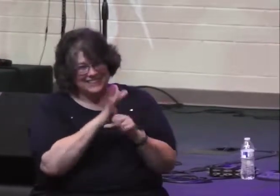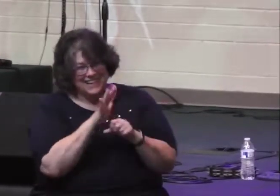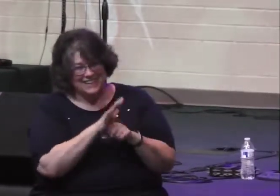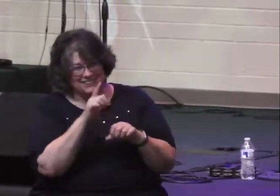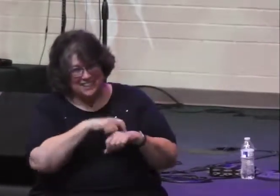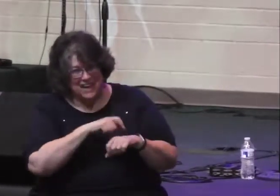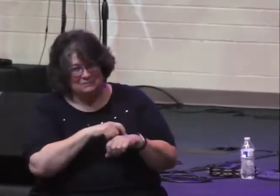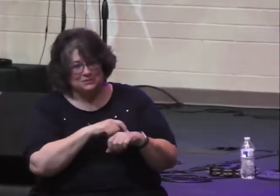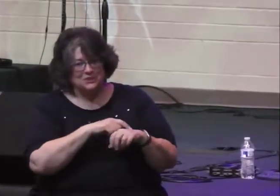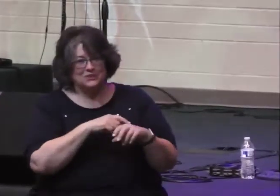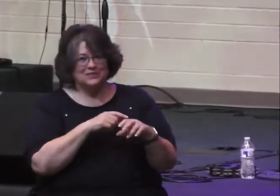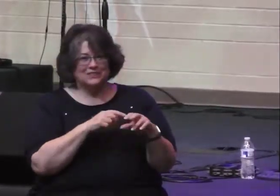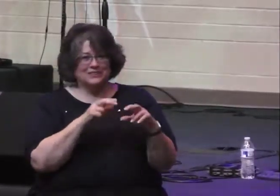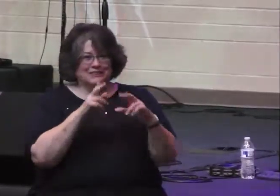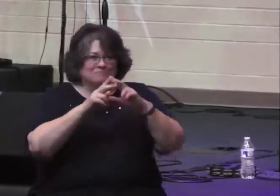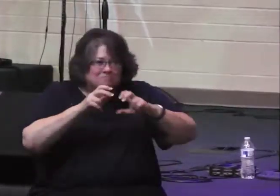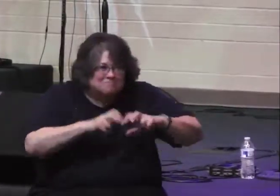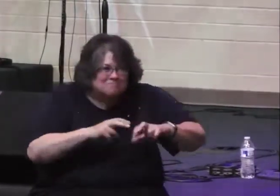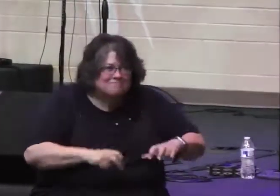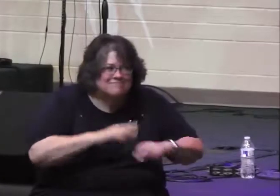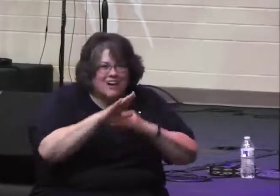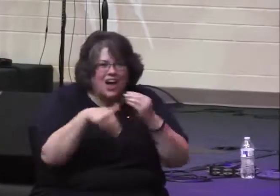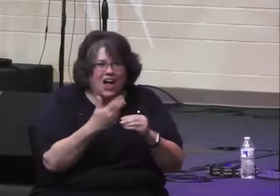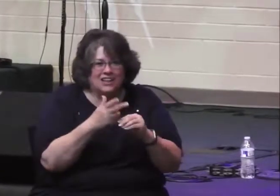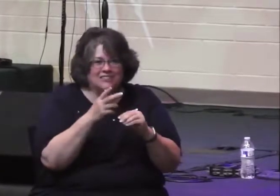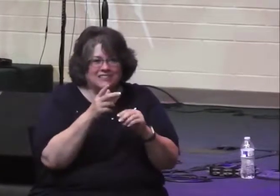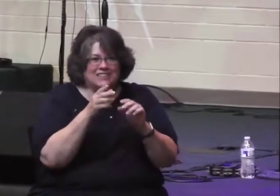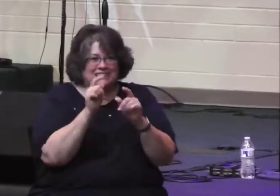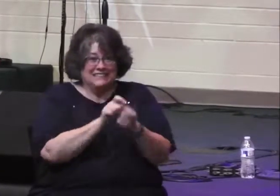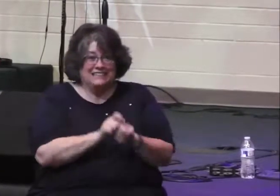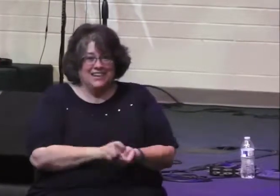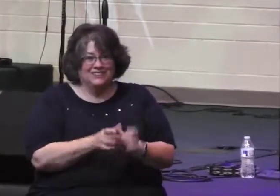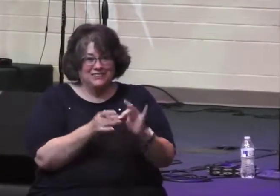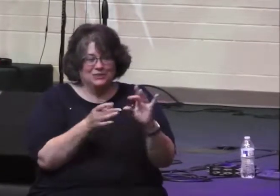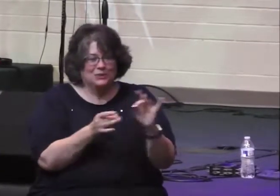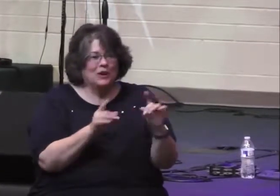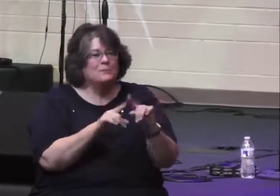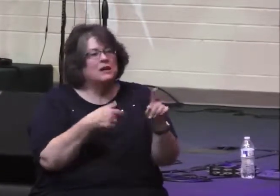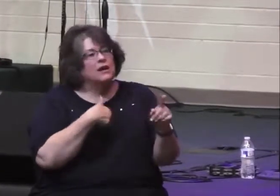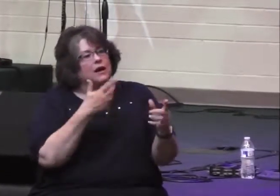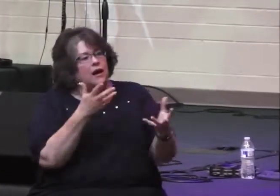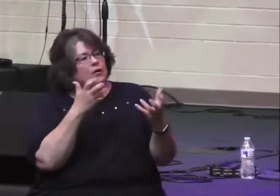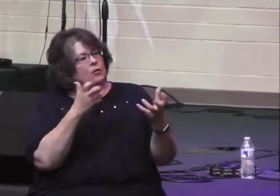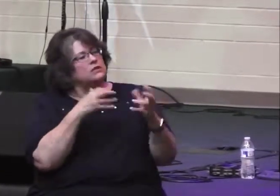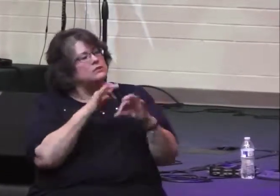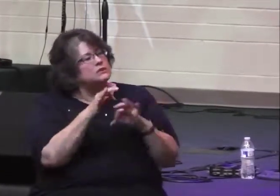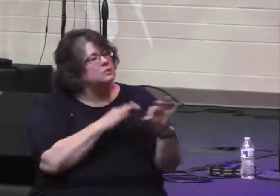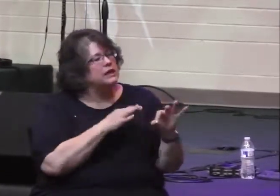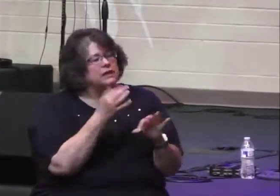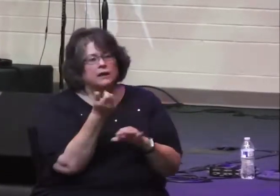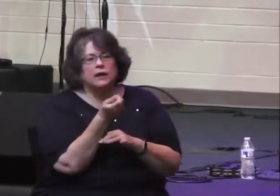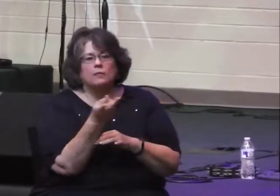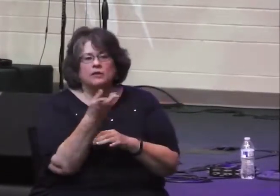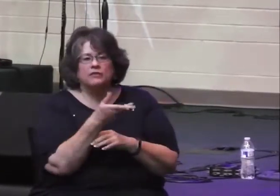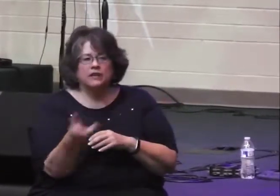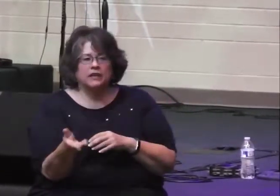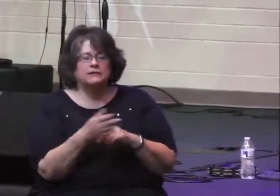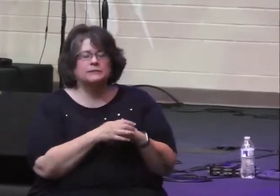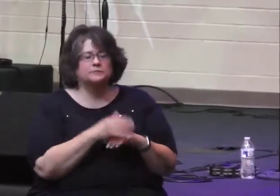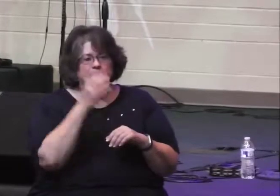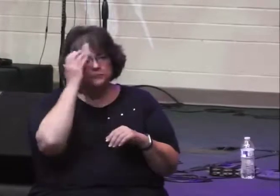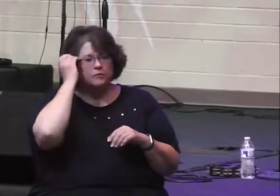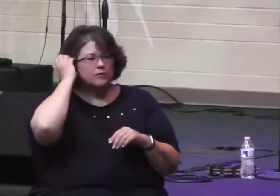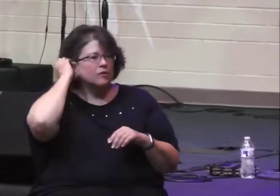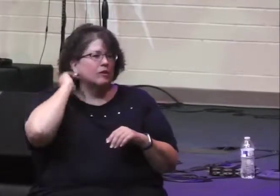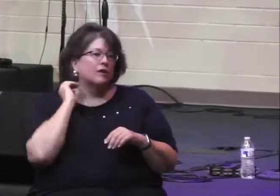Now, there's more to the story. I just don't have time to read it or to dig into all those details, but I'd like to just make a couple of comments on this